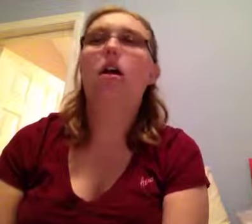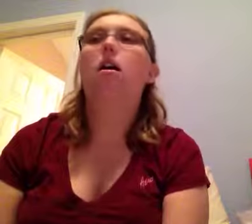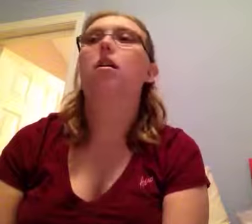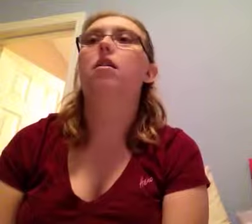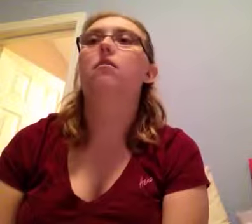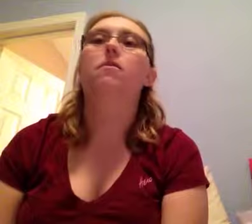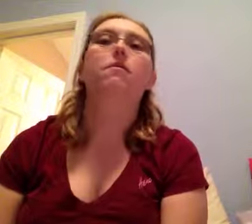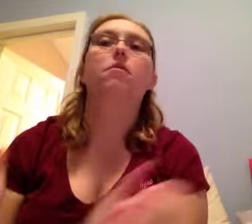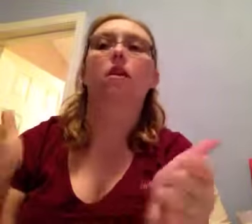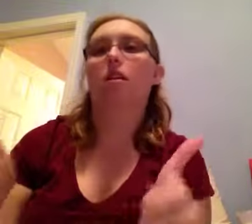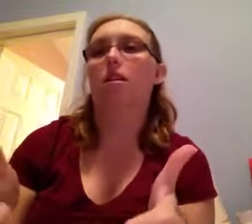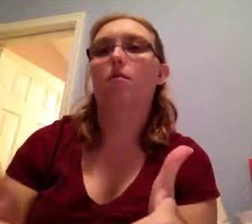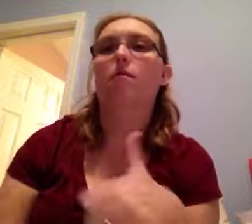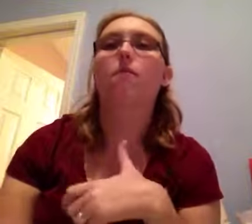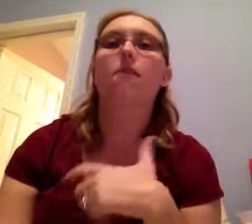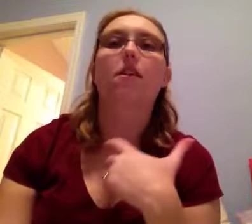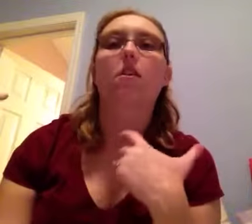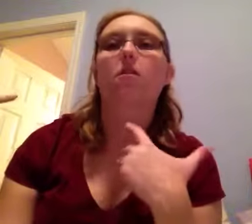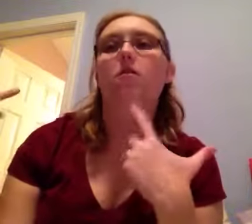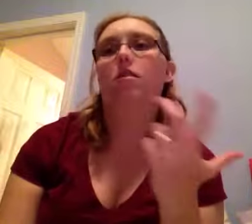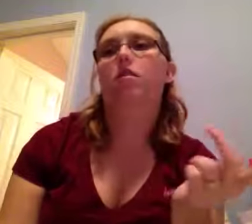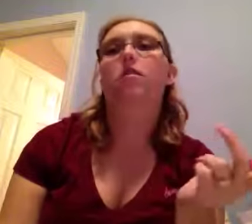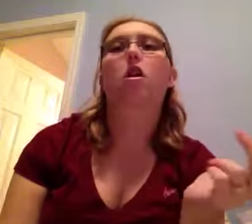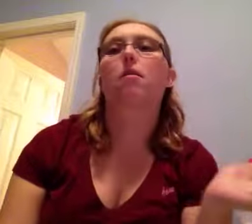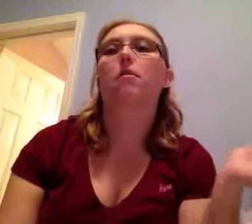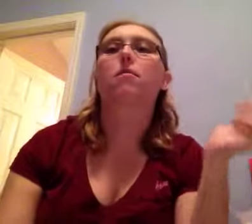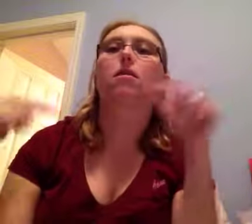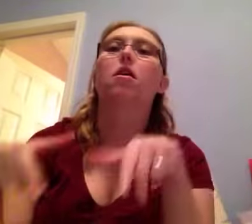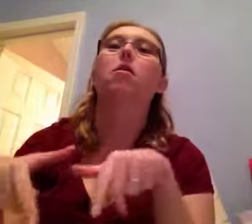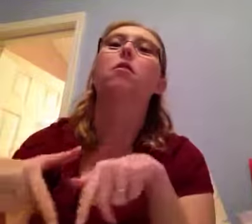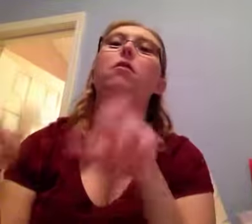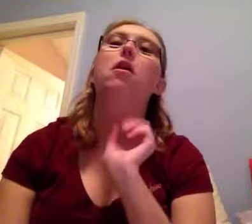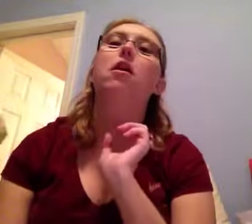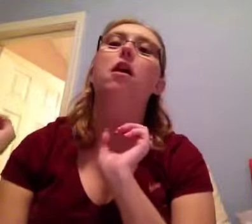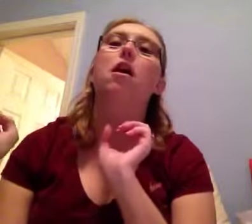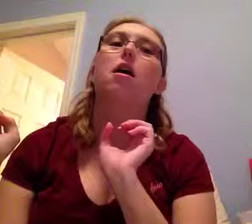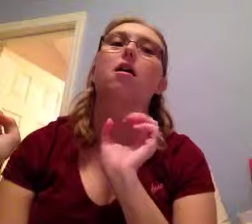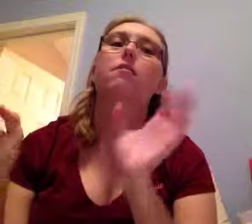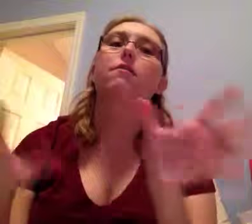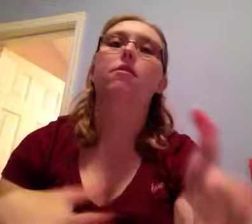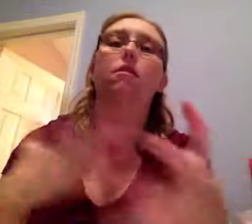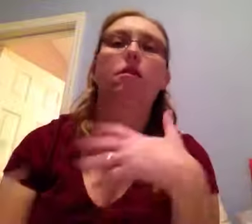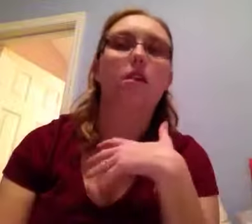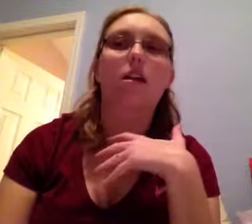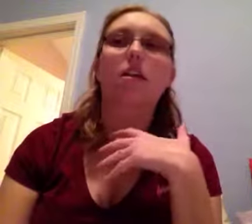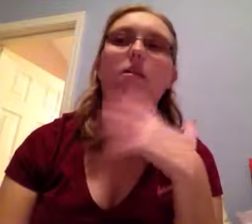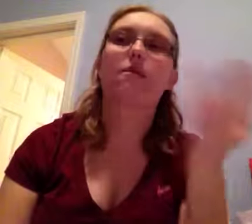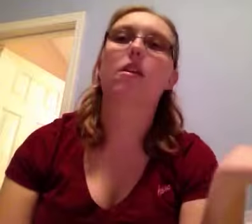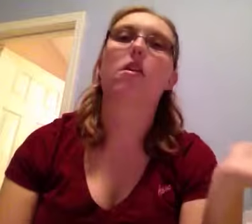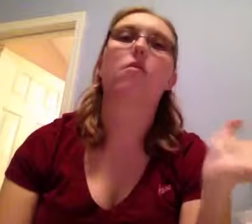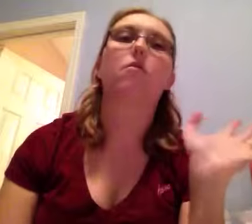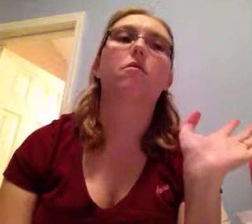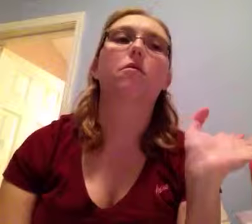Um, if you like this video, just comment below. Um, if you like this video or